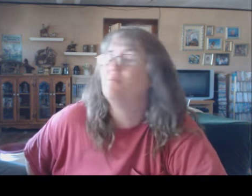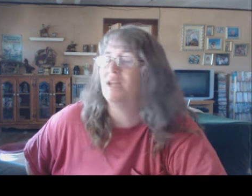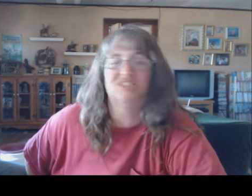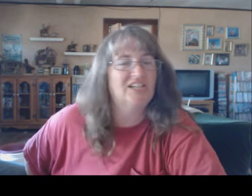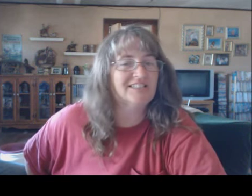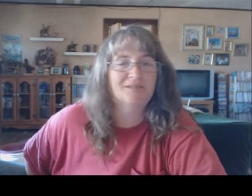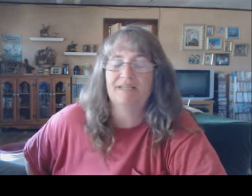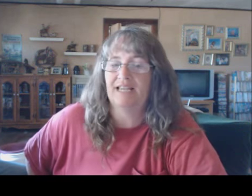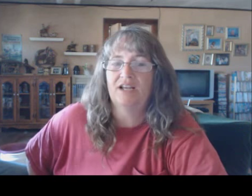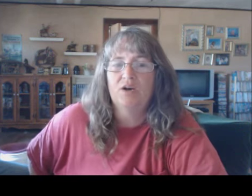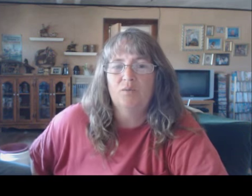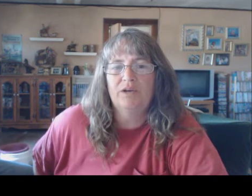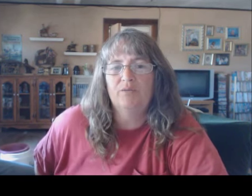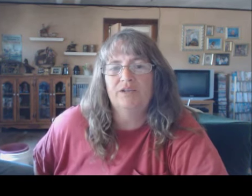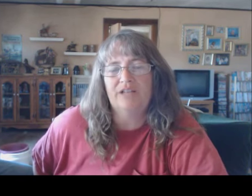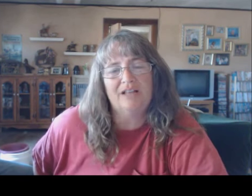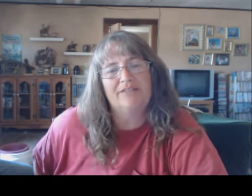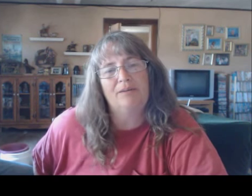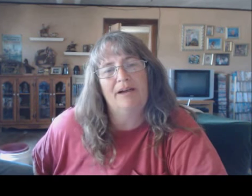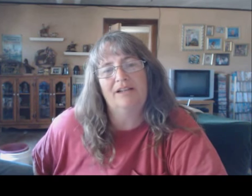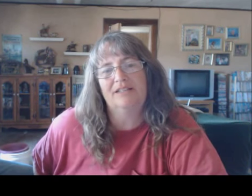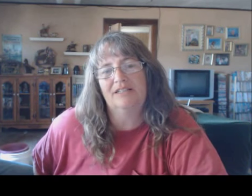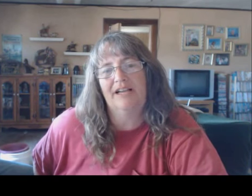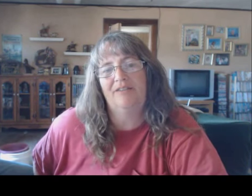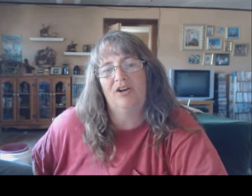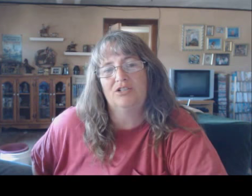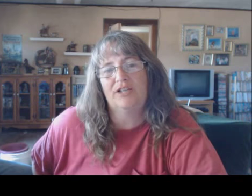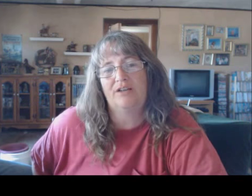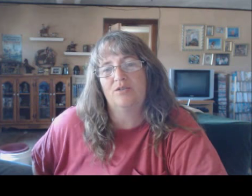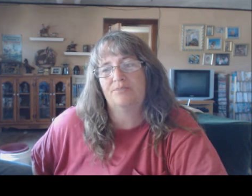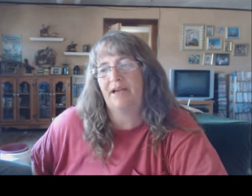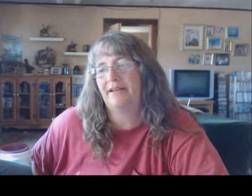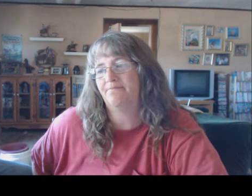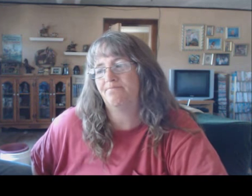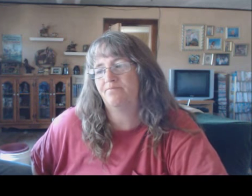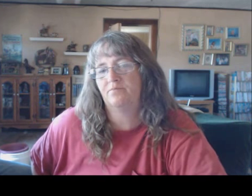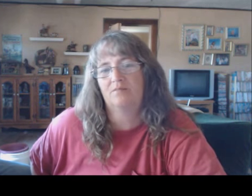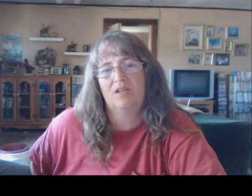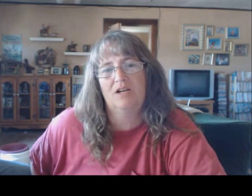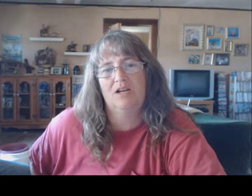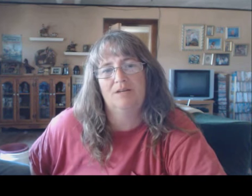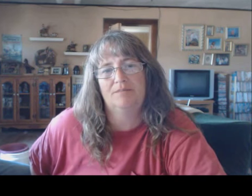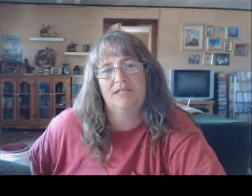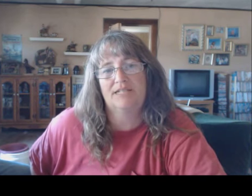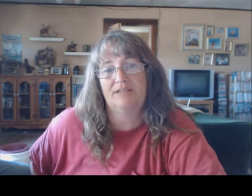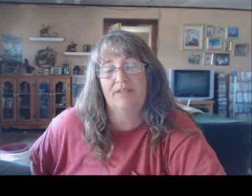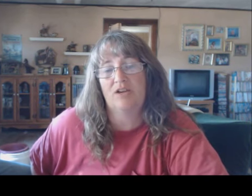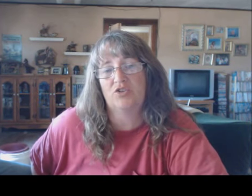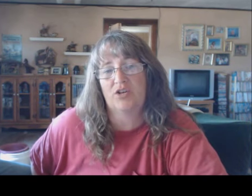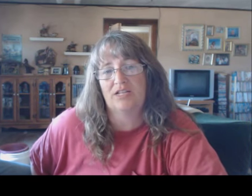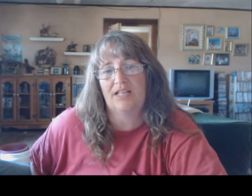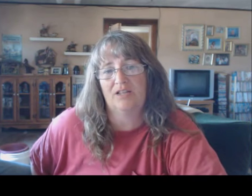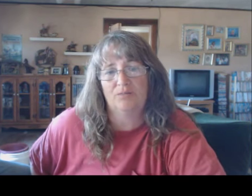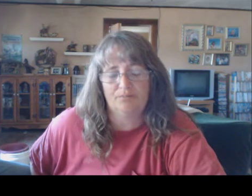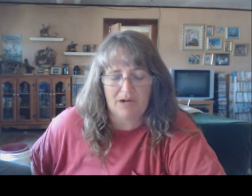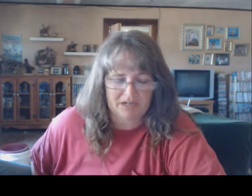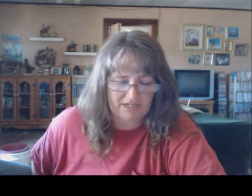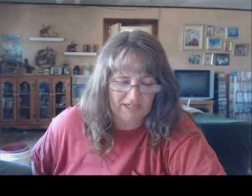I'm not chasing them again. We will not let them out until I have RJ on horseback. Um... To see if they go straight to that little pocket